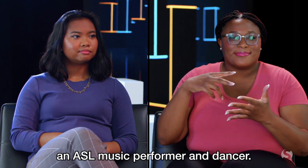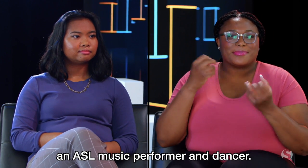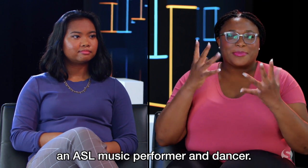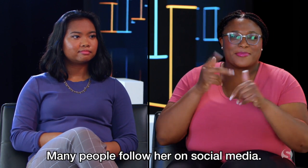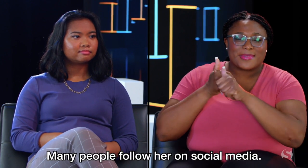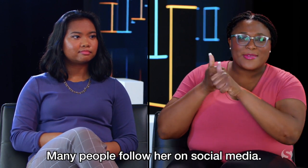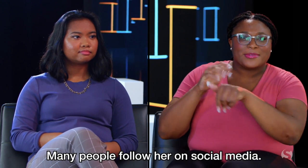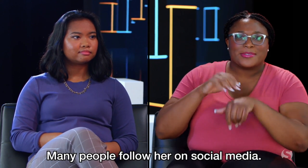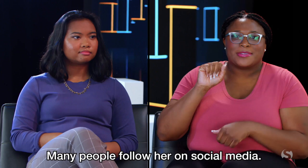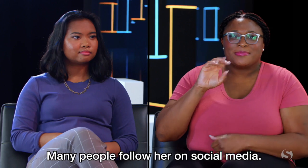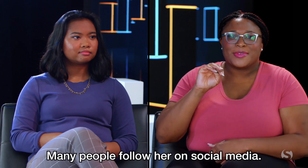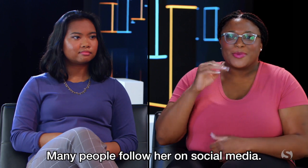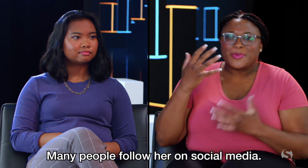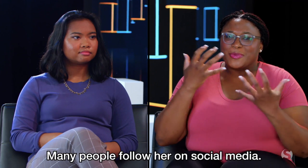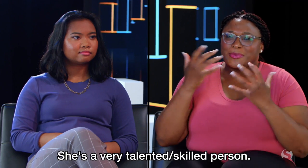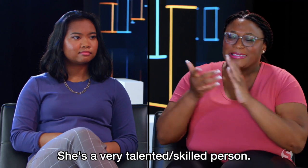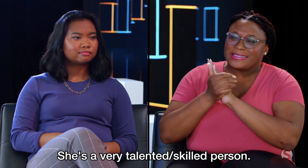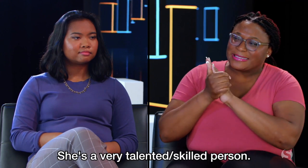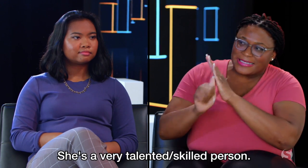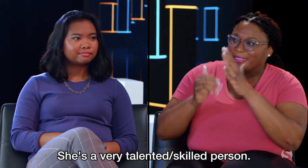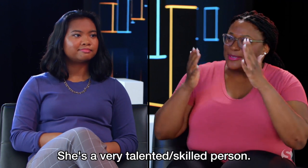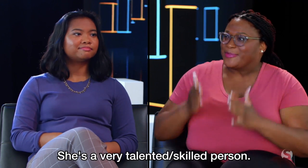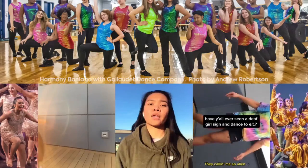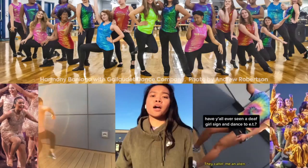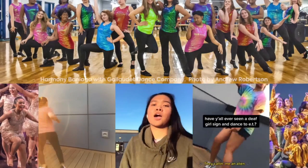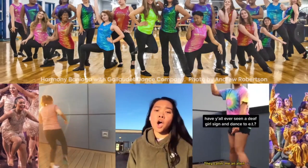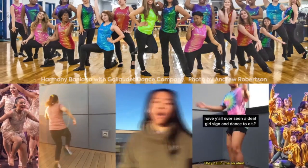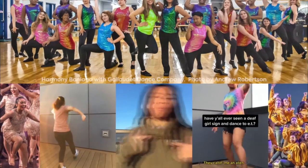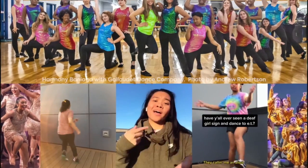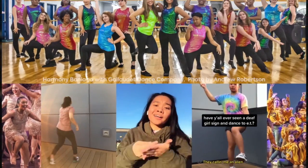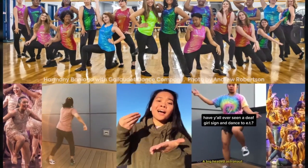Many people follow her on social media. She's a very talented, skilled person.